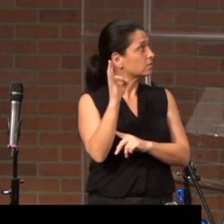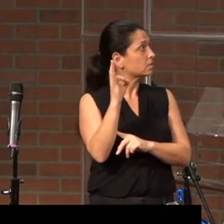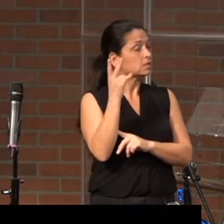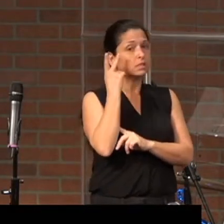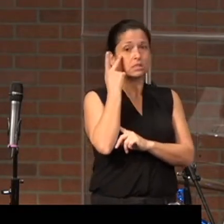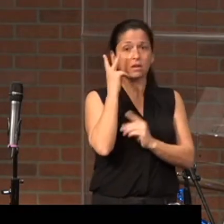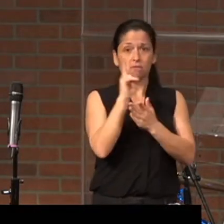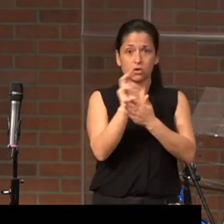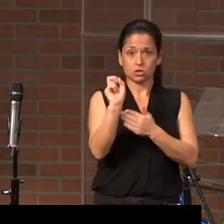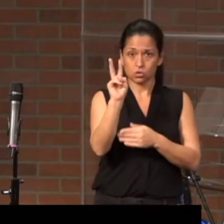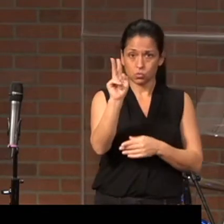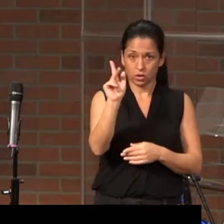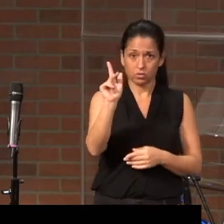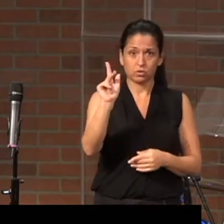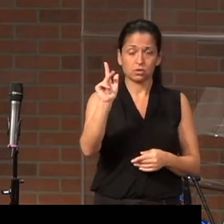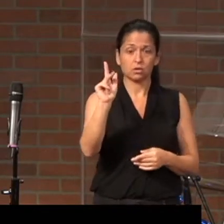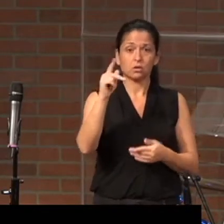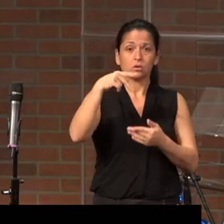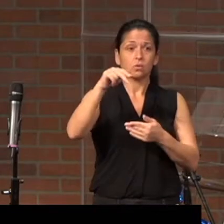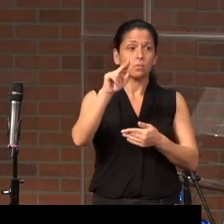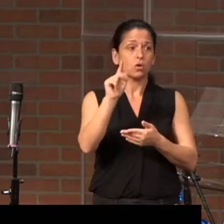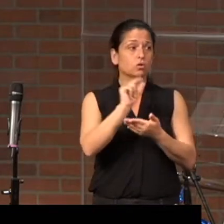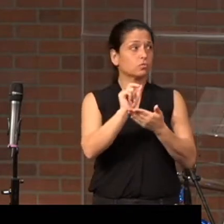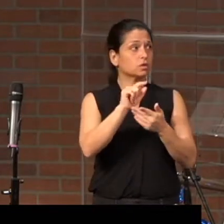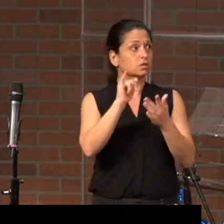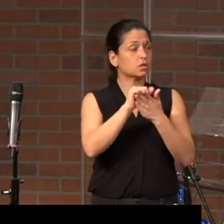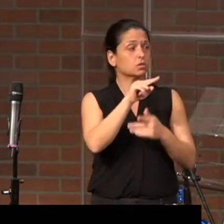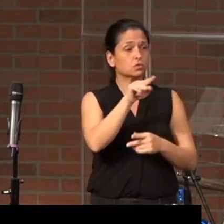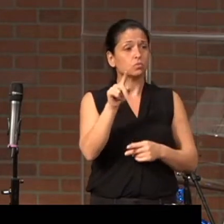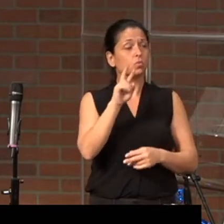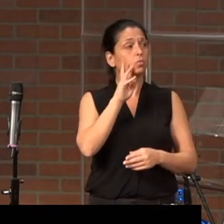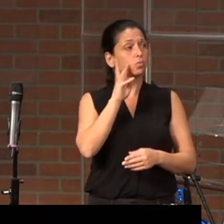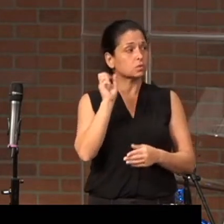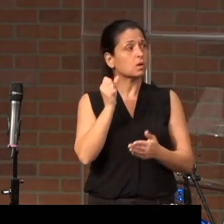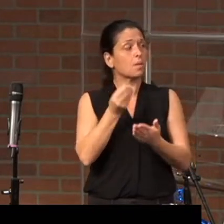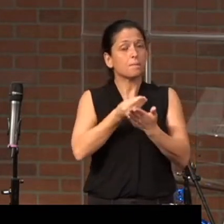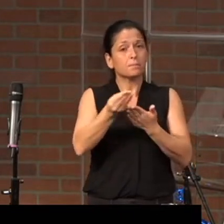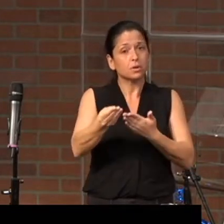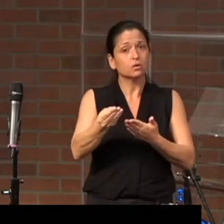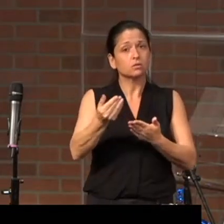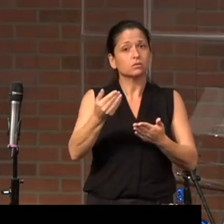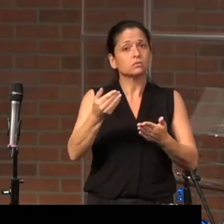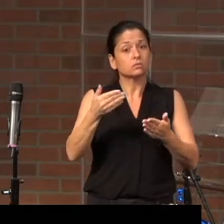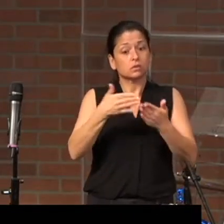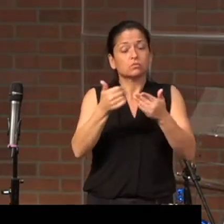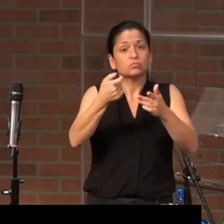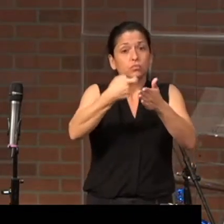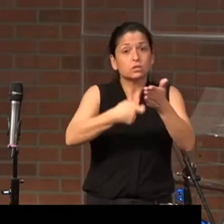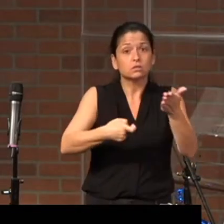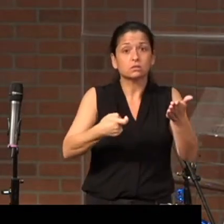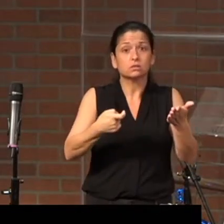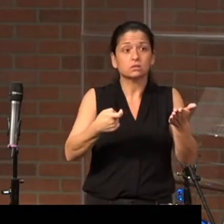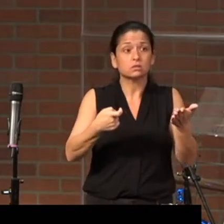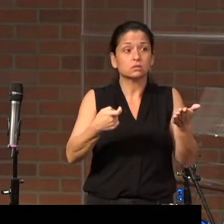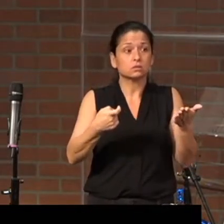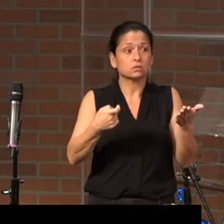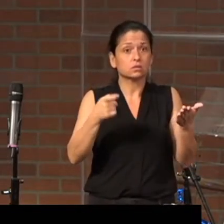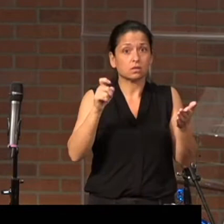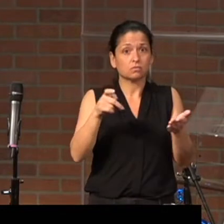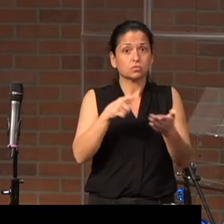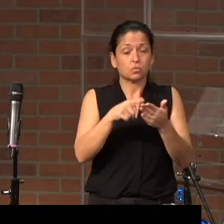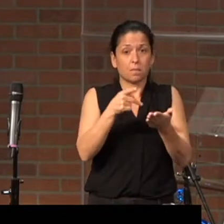23. Paul writes, you were bought at a price, that that's this